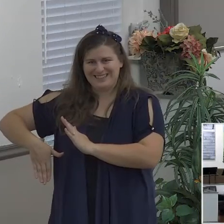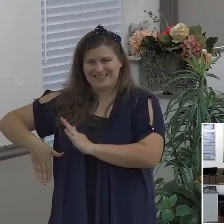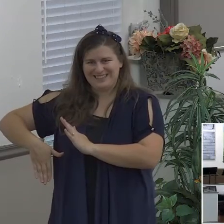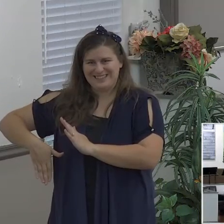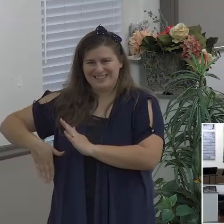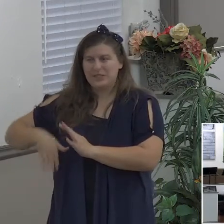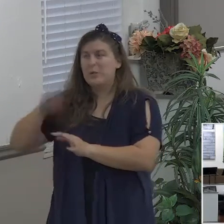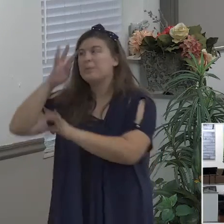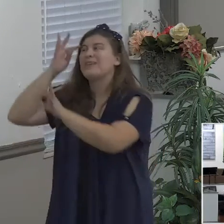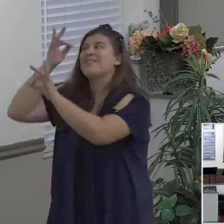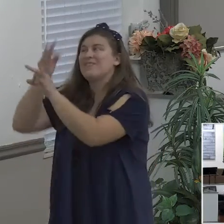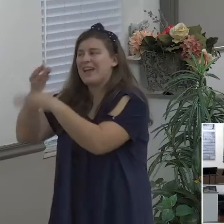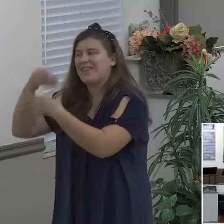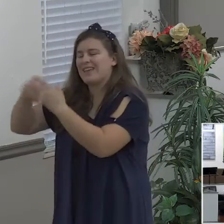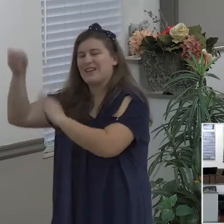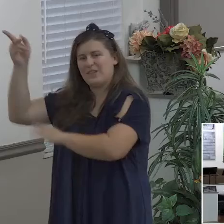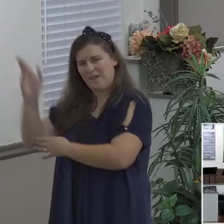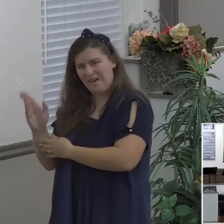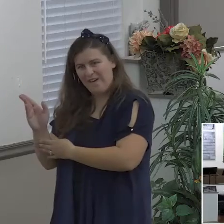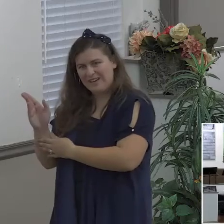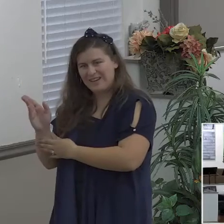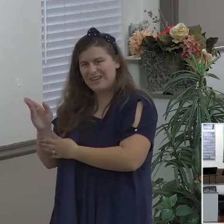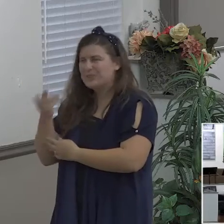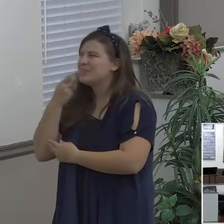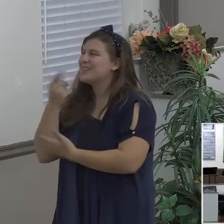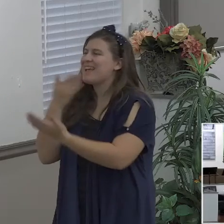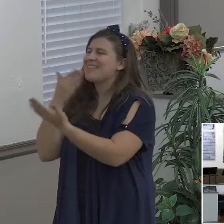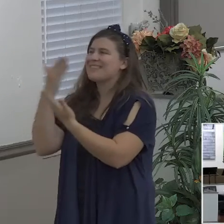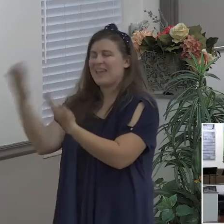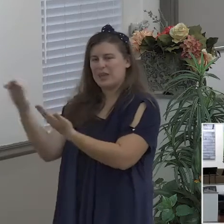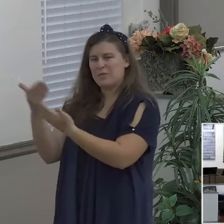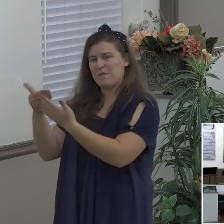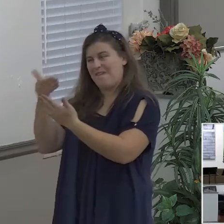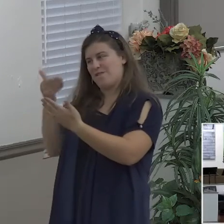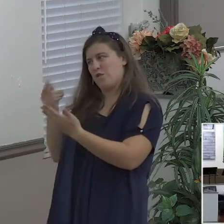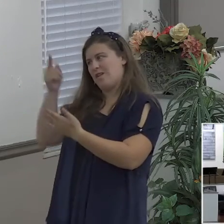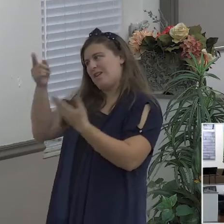supplication with thanksgiving